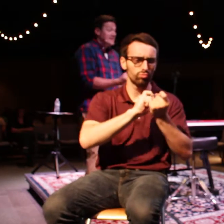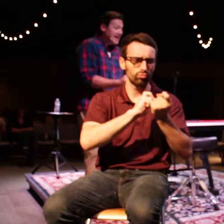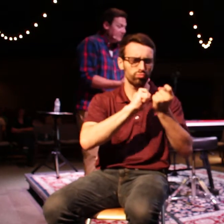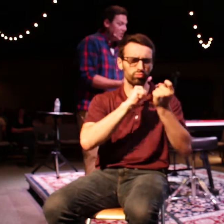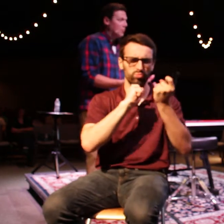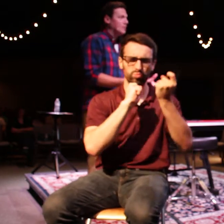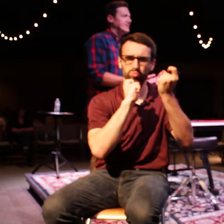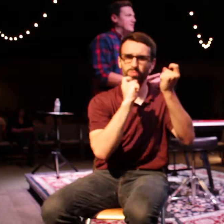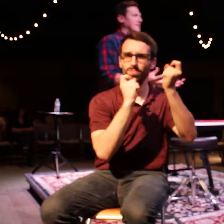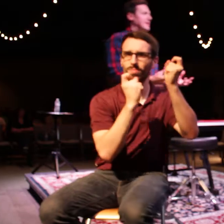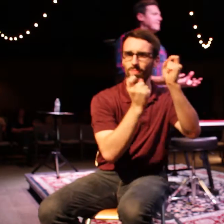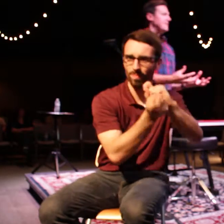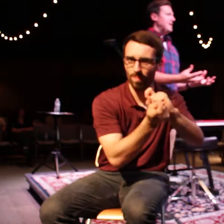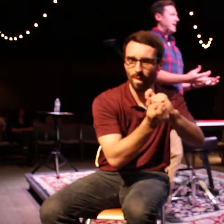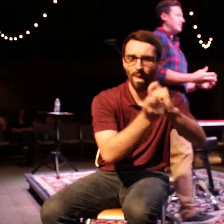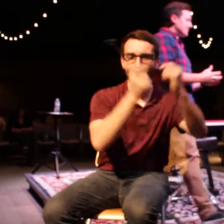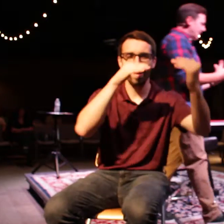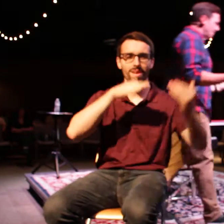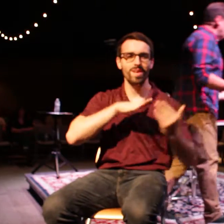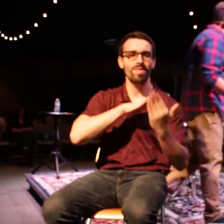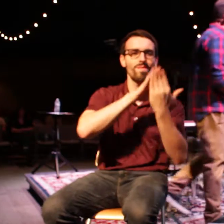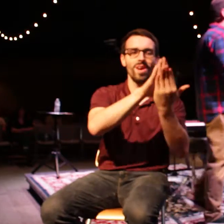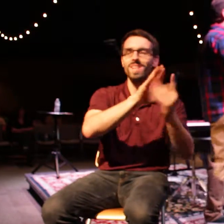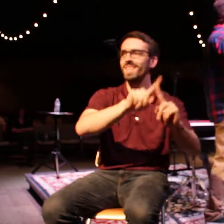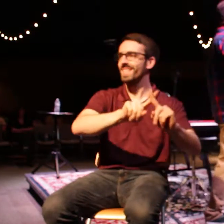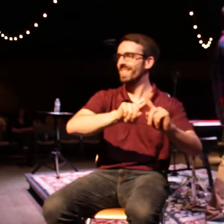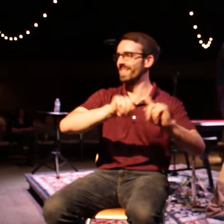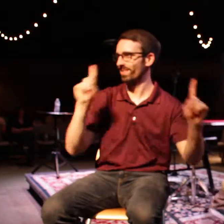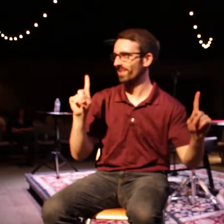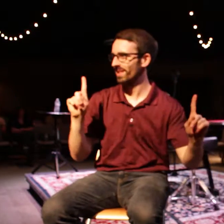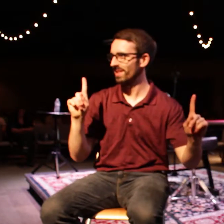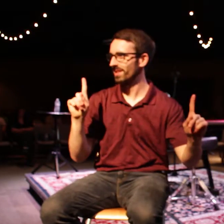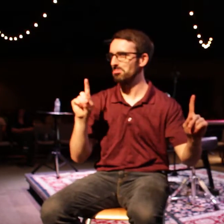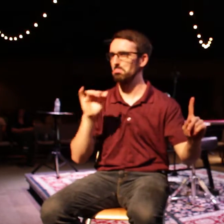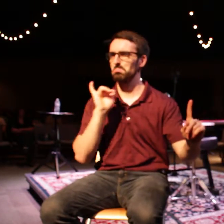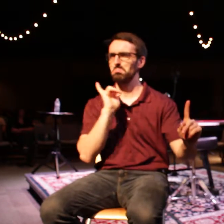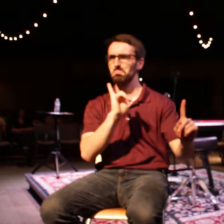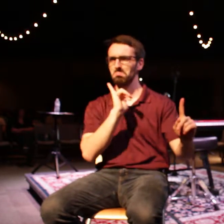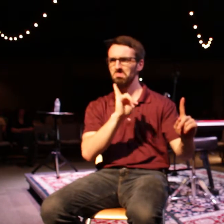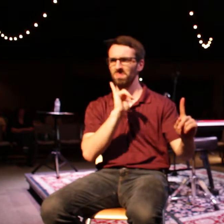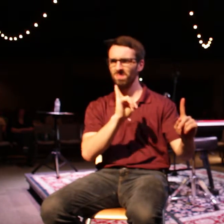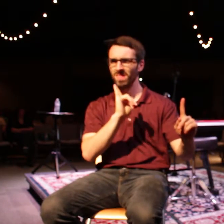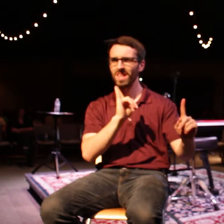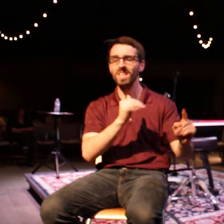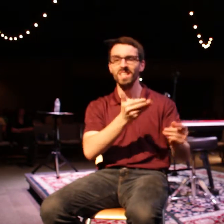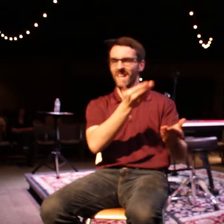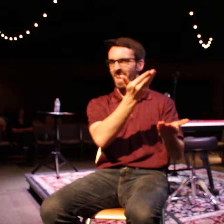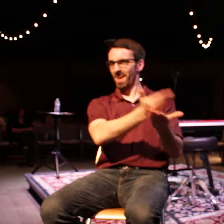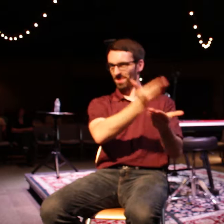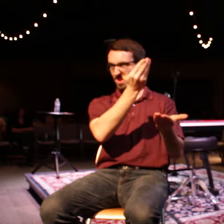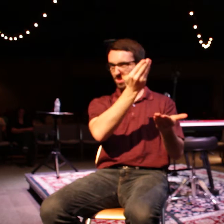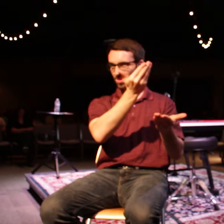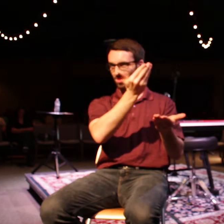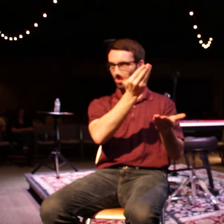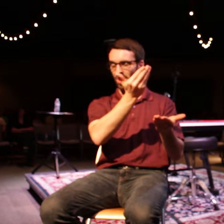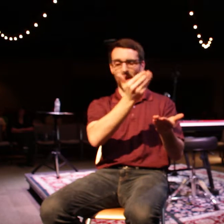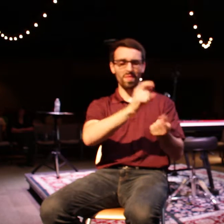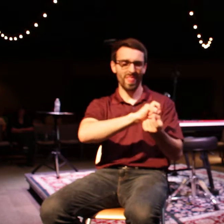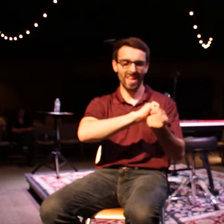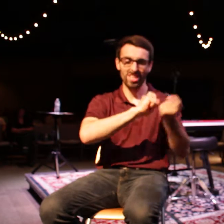engage our work differently. There's a couple of evidences of what it looks like when the shifts begin to happen in our lives and